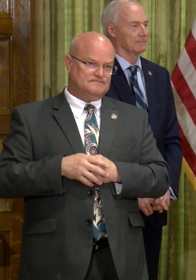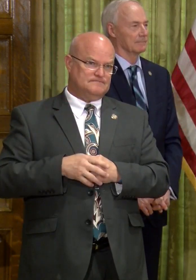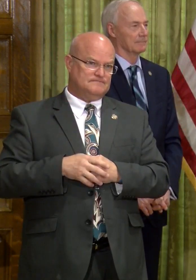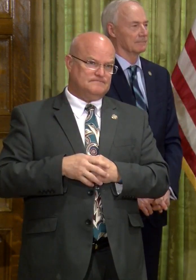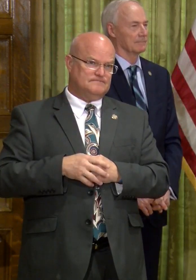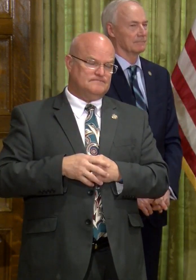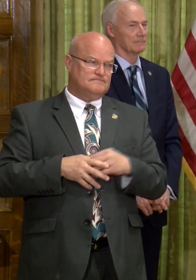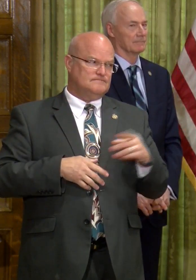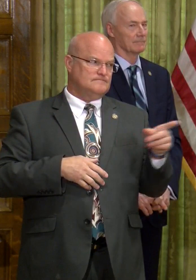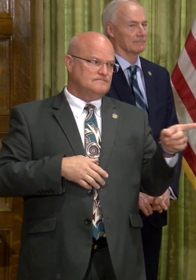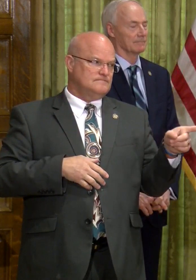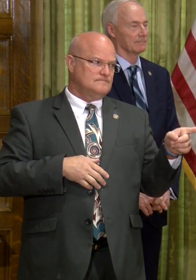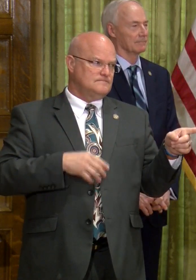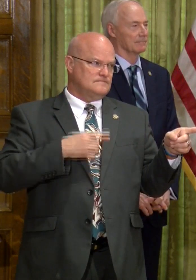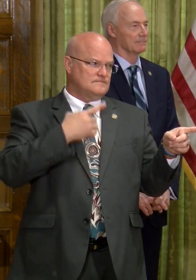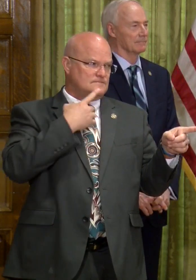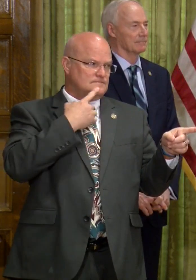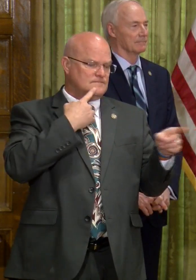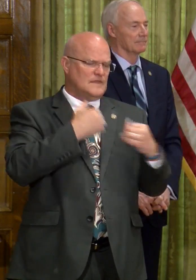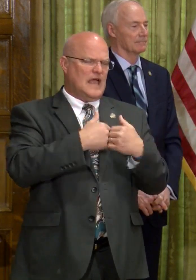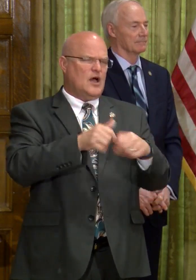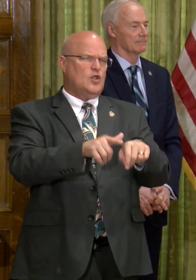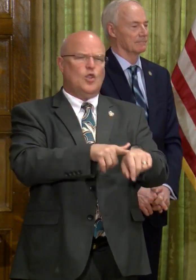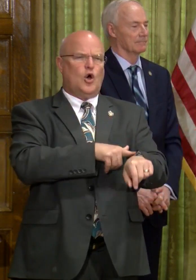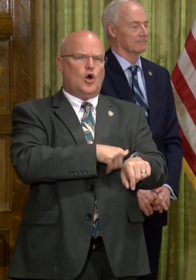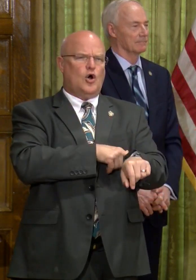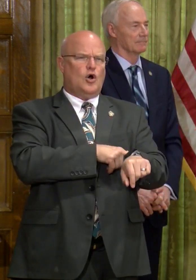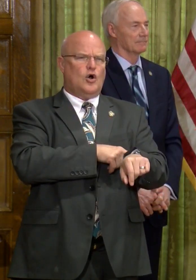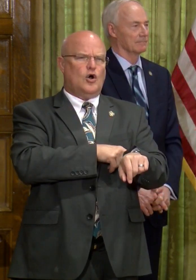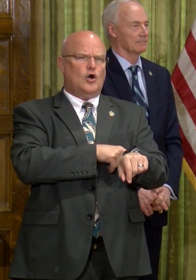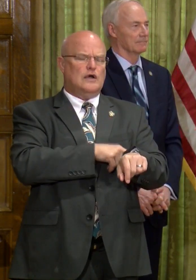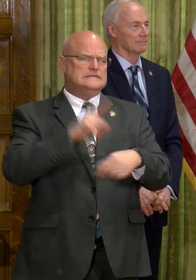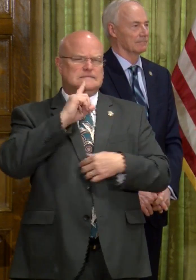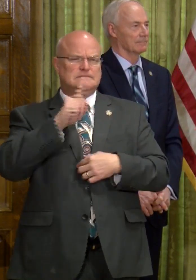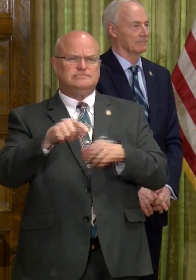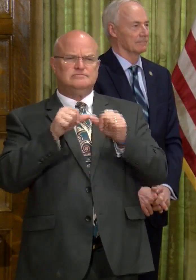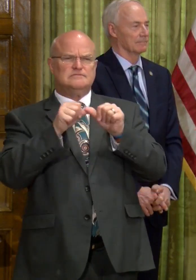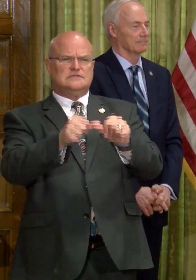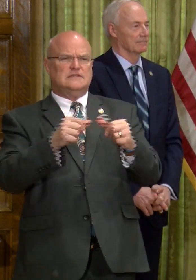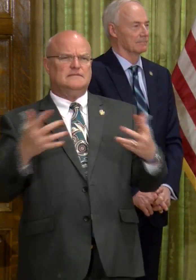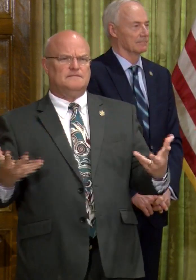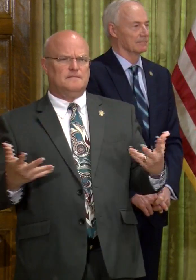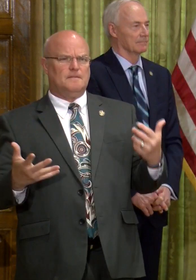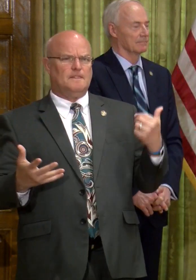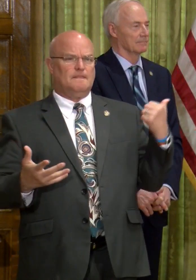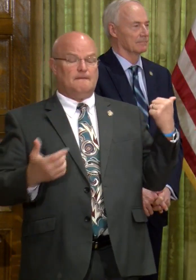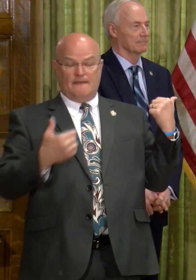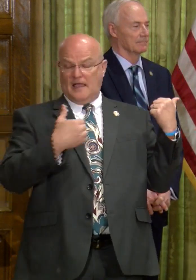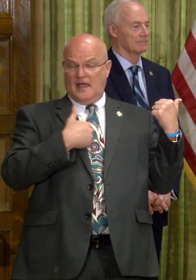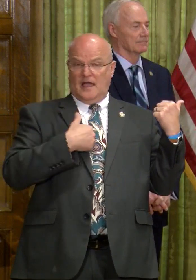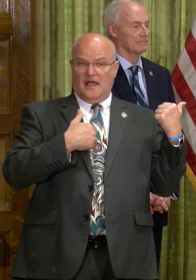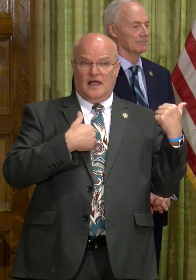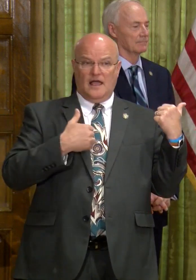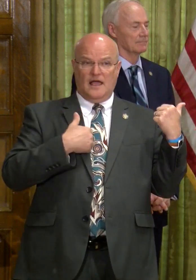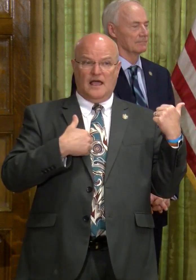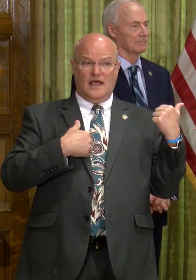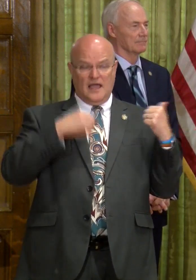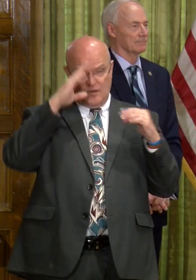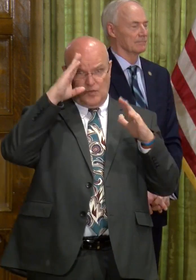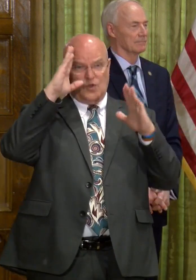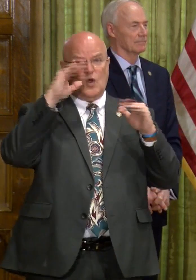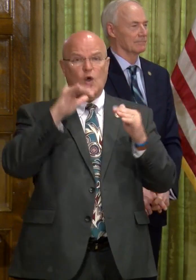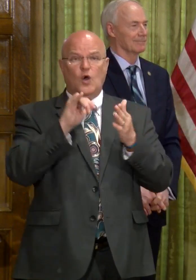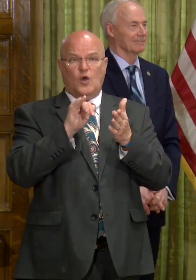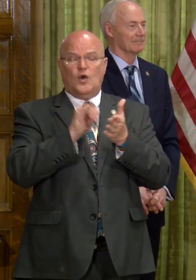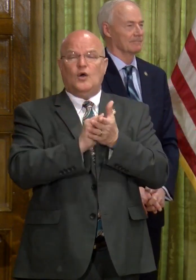So what, when you say, uh, how long is this directive going last? Well, I would certainly- I would hope